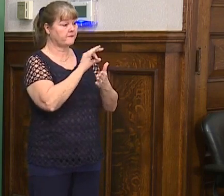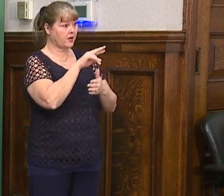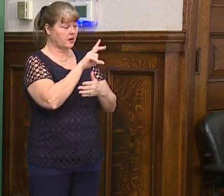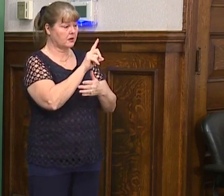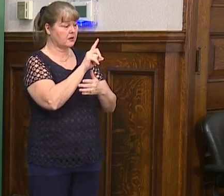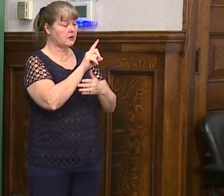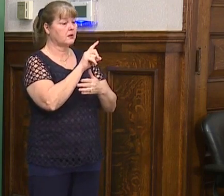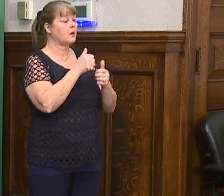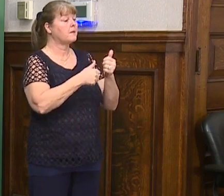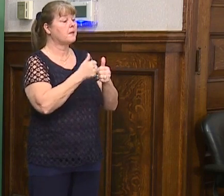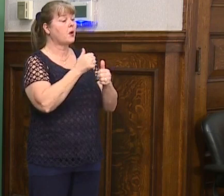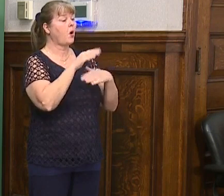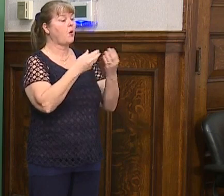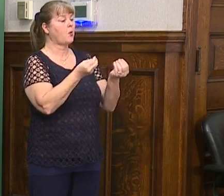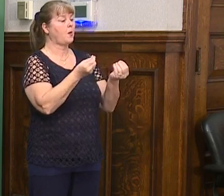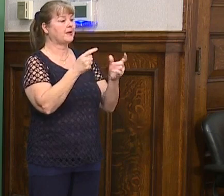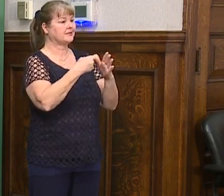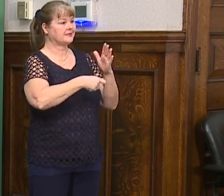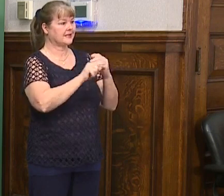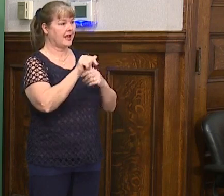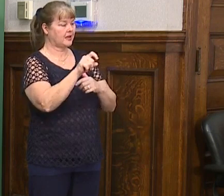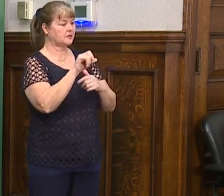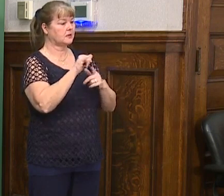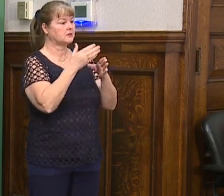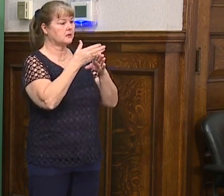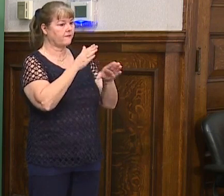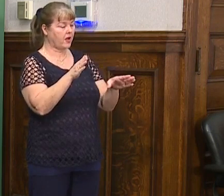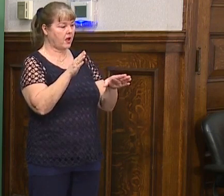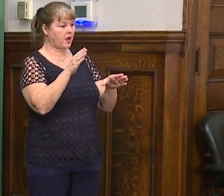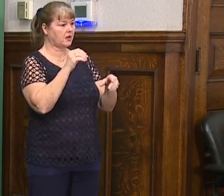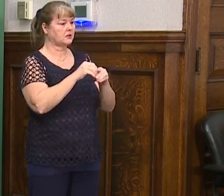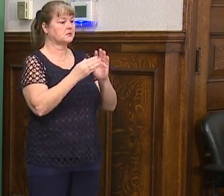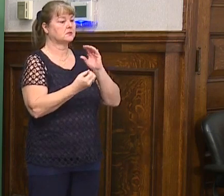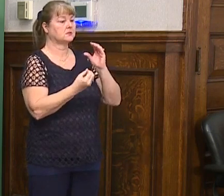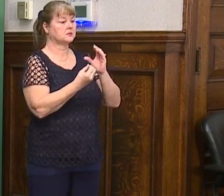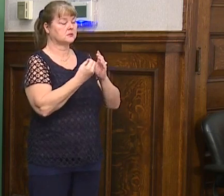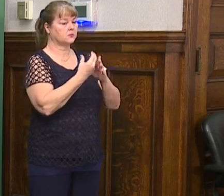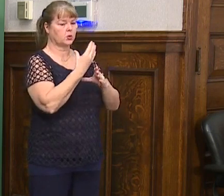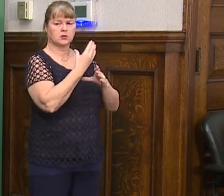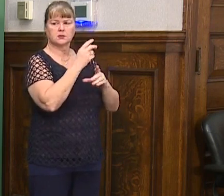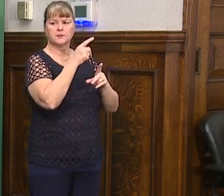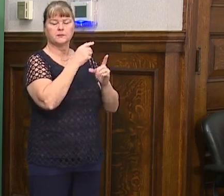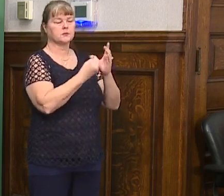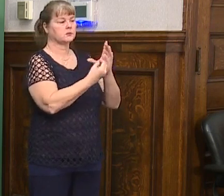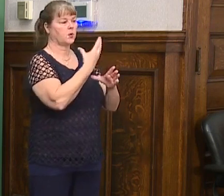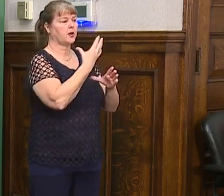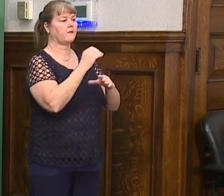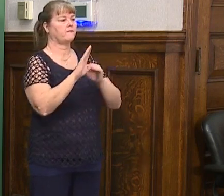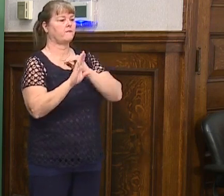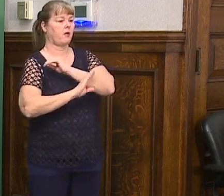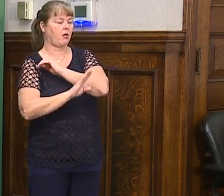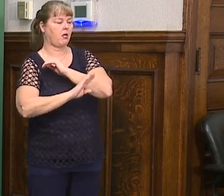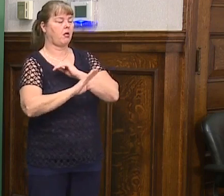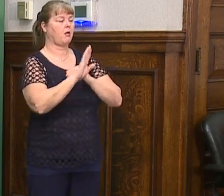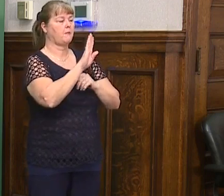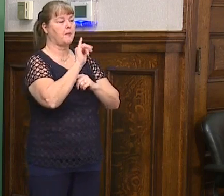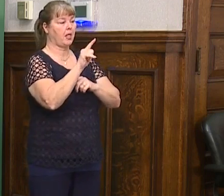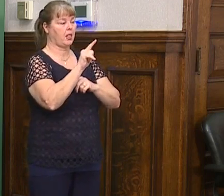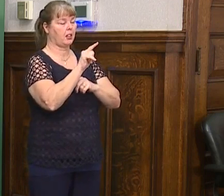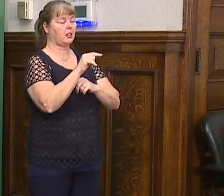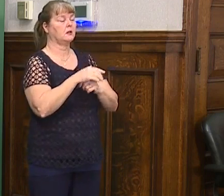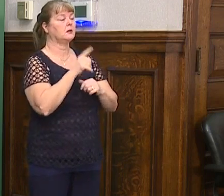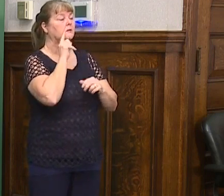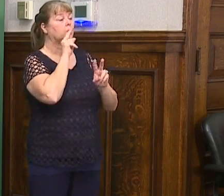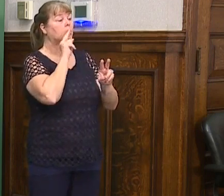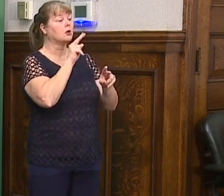source of funding is property taxes. So those are divided in a spring billing and then a fall billing. So if you take a look